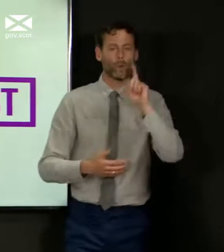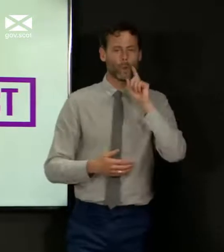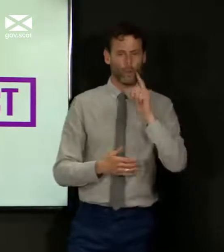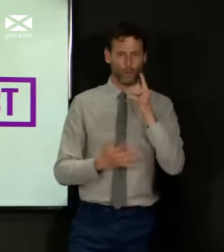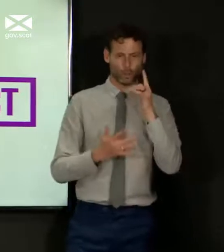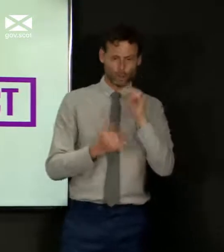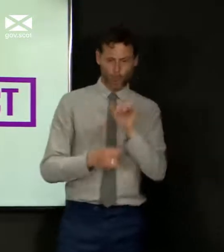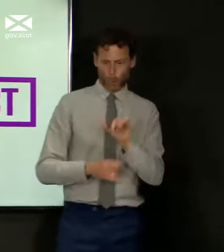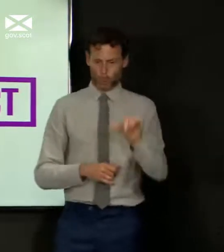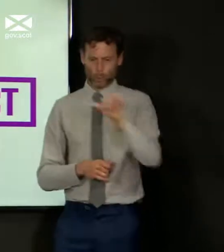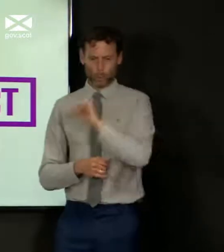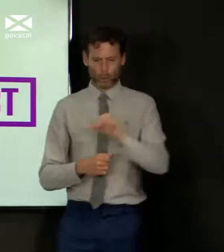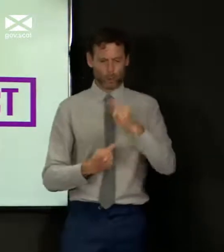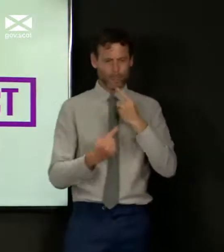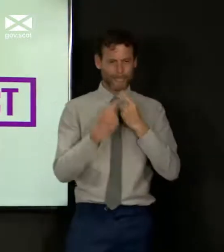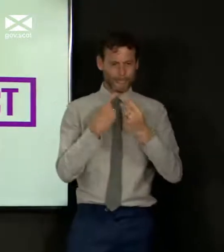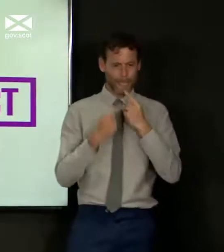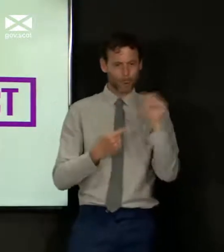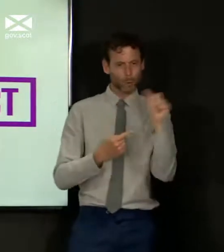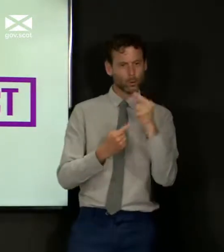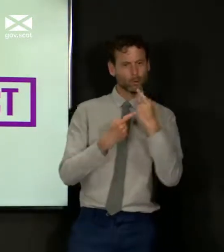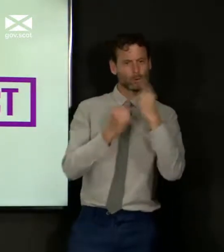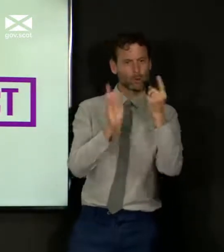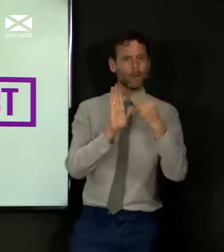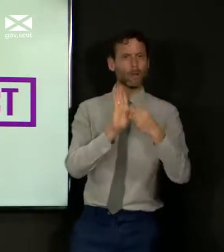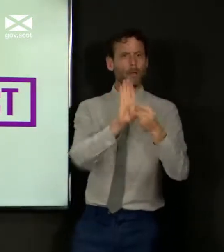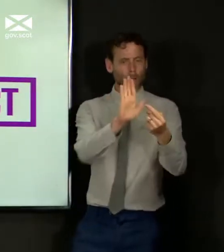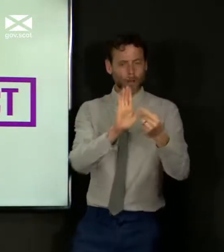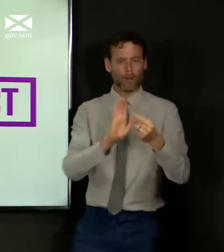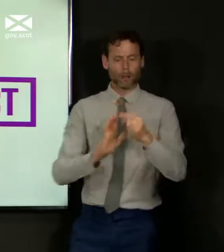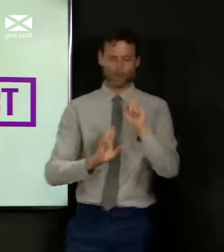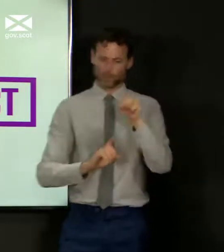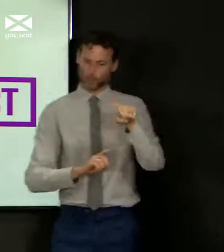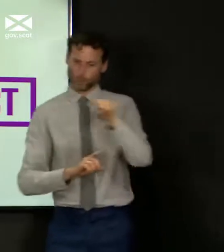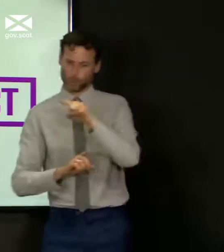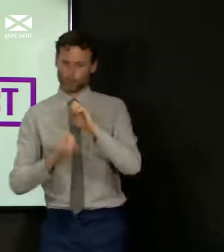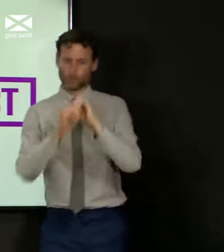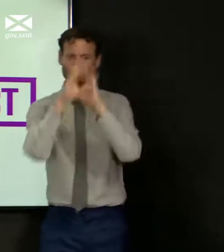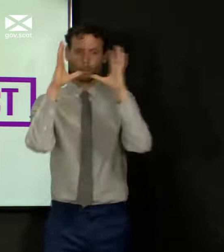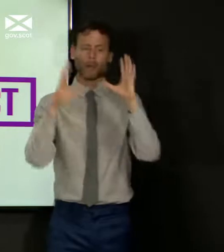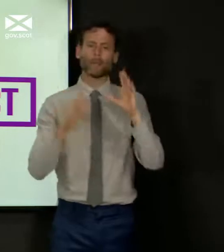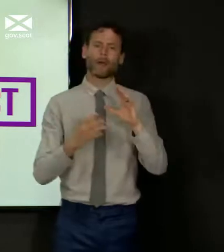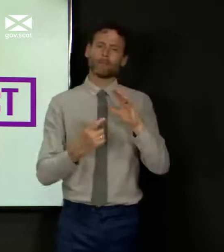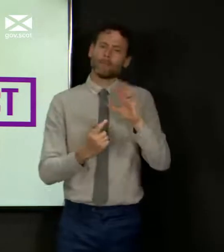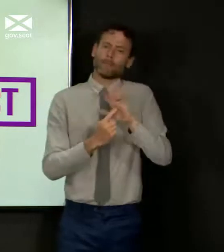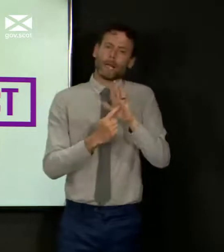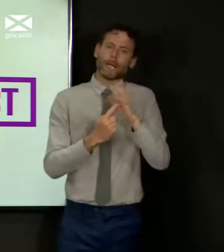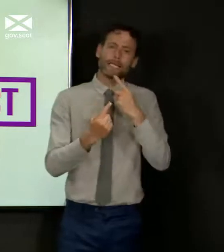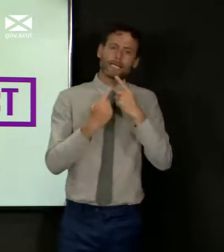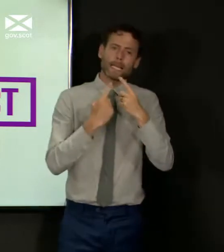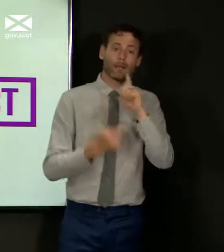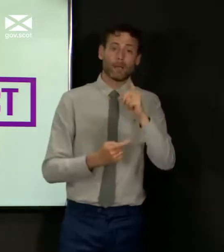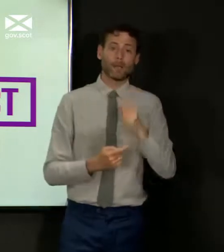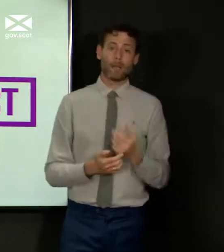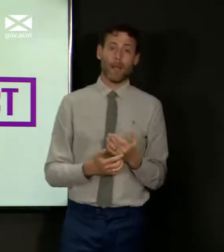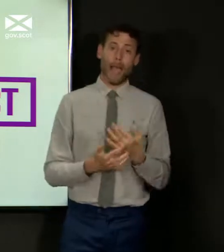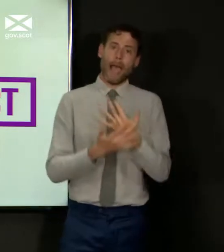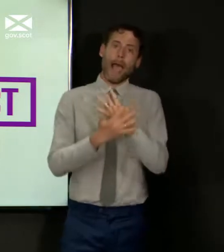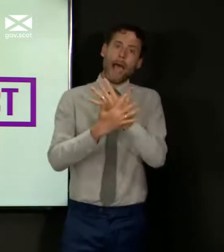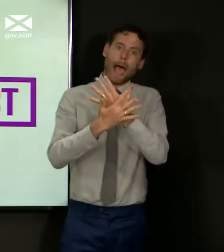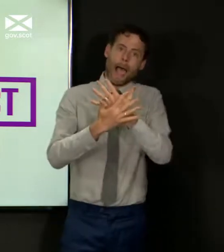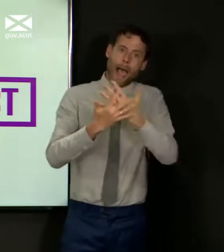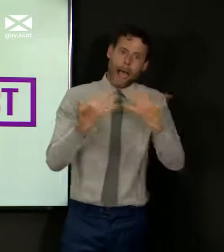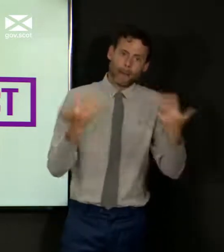makes sense. But the kind of data that is of importance is the number of people who have